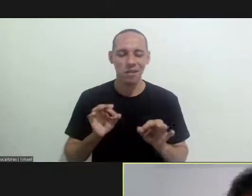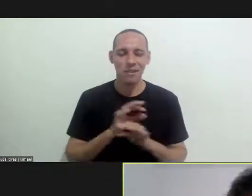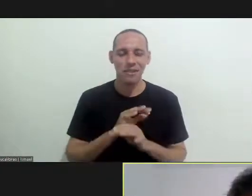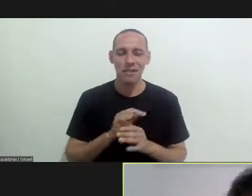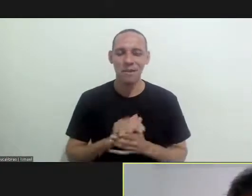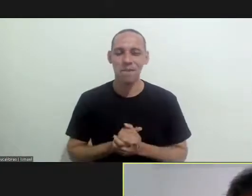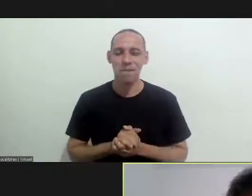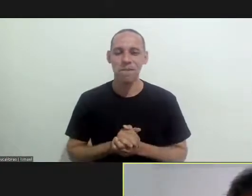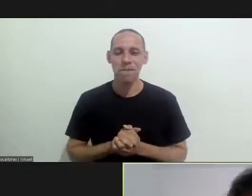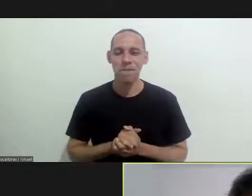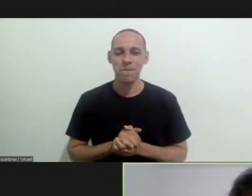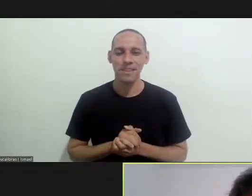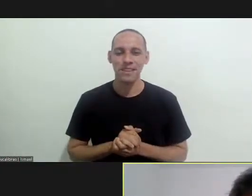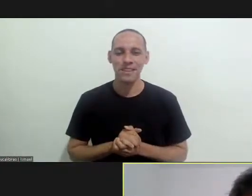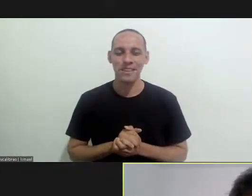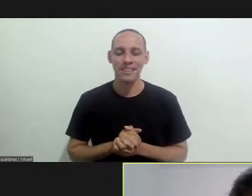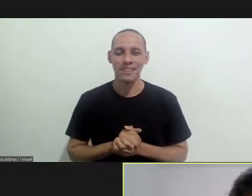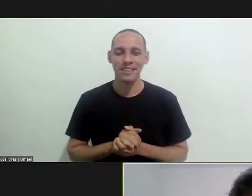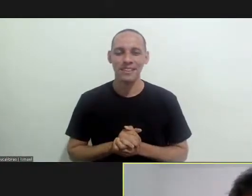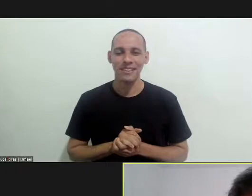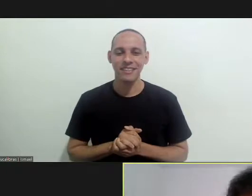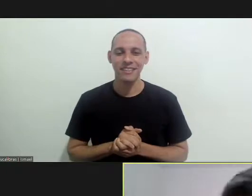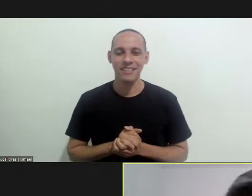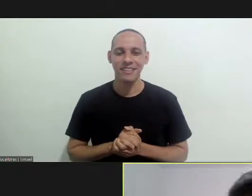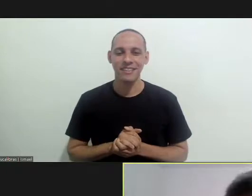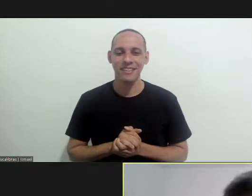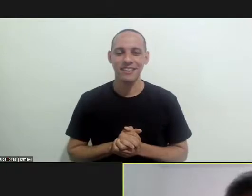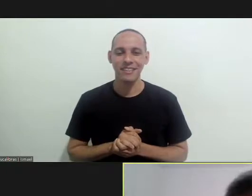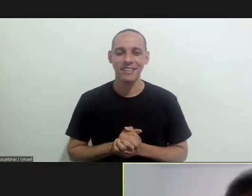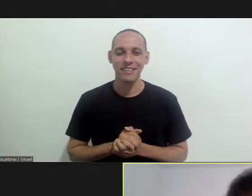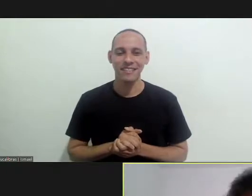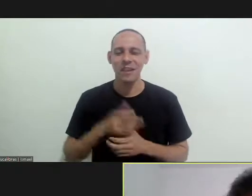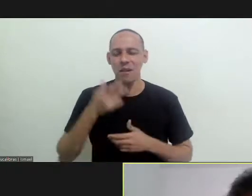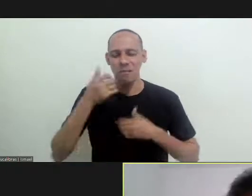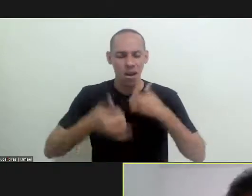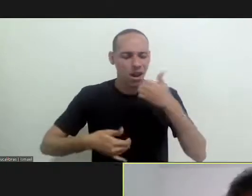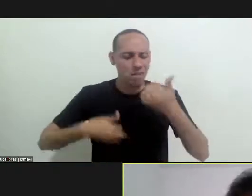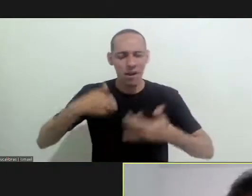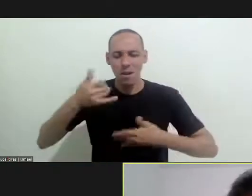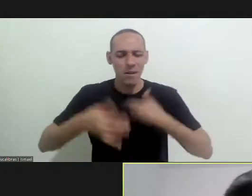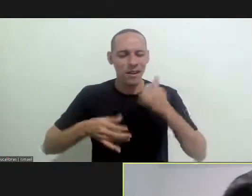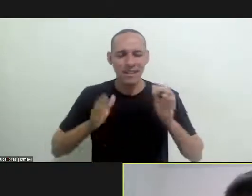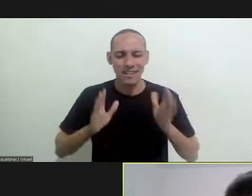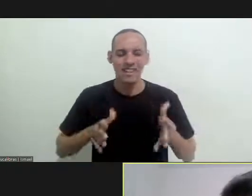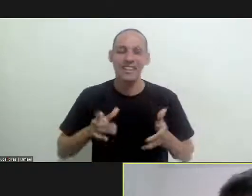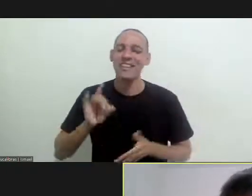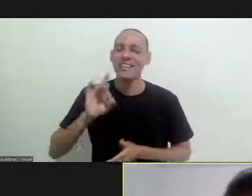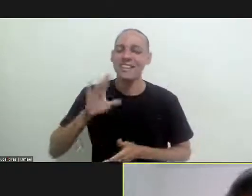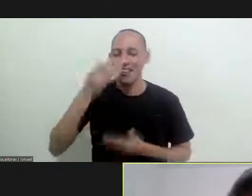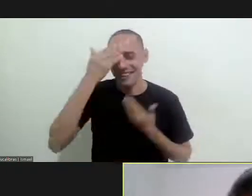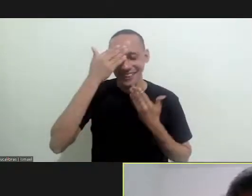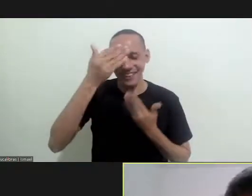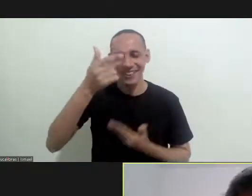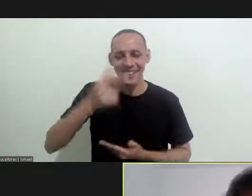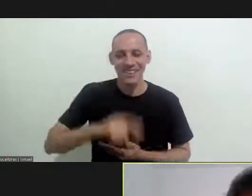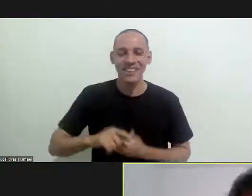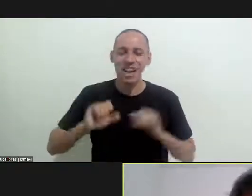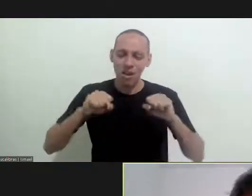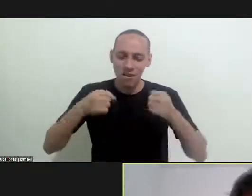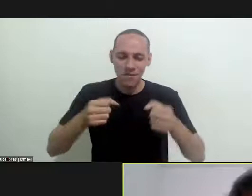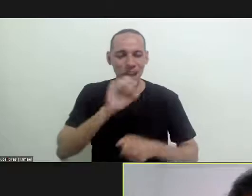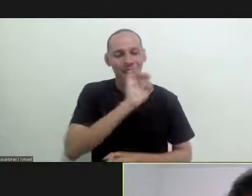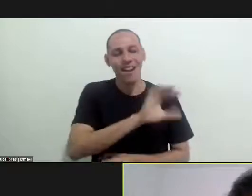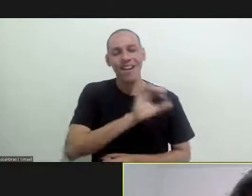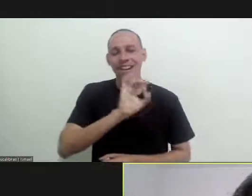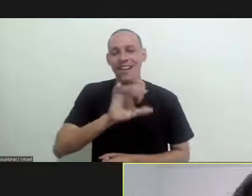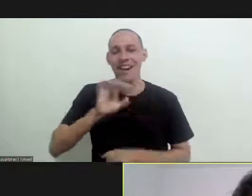i think we can close this lots has been said so i would just like to once